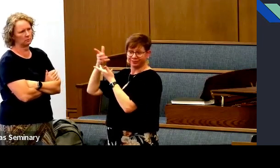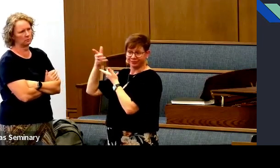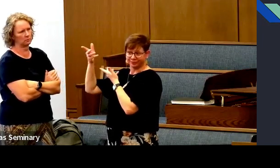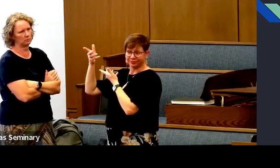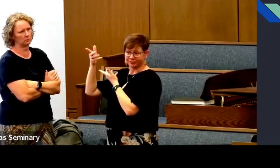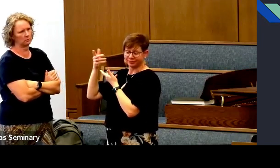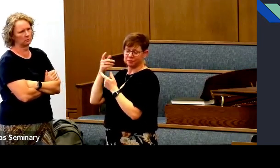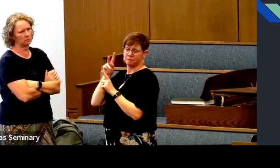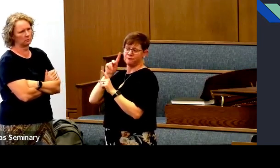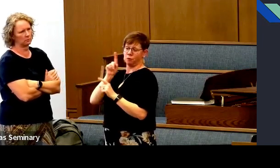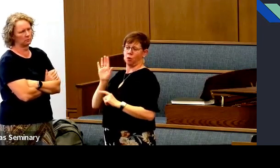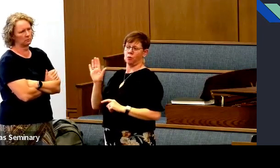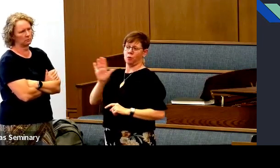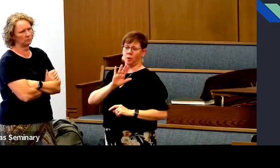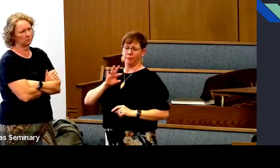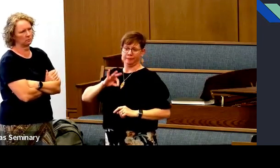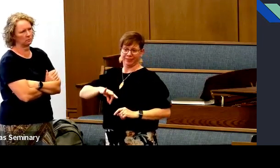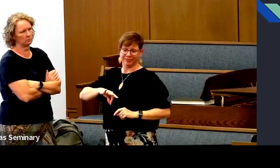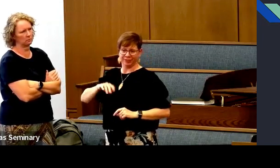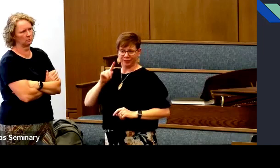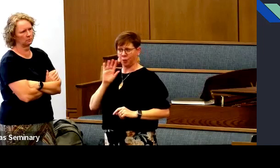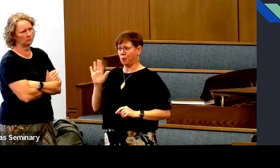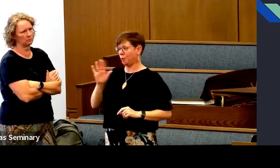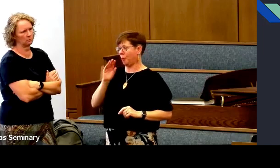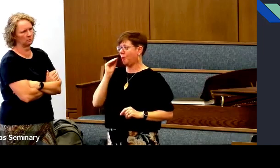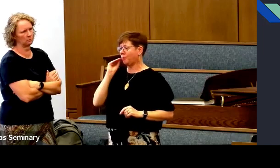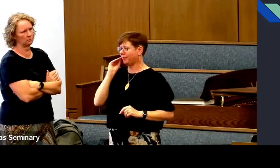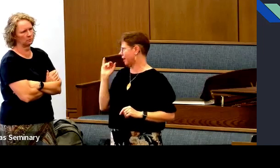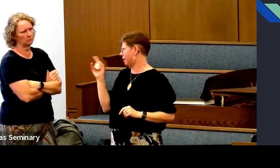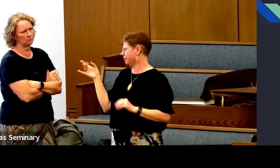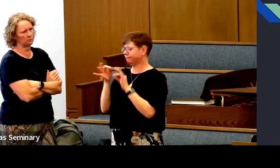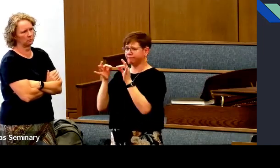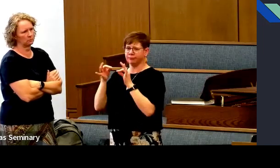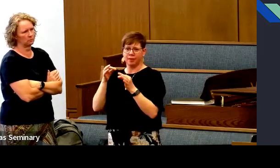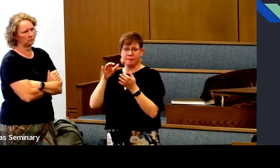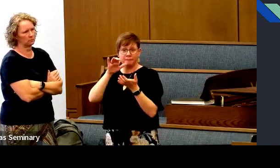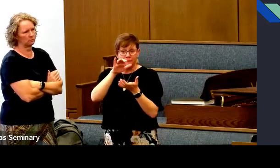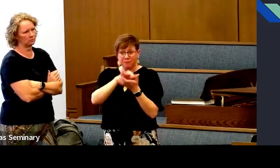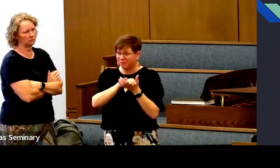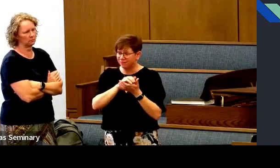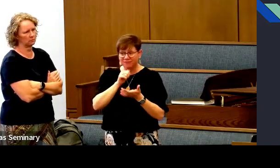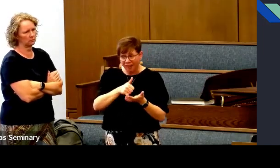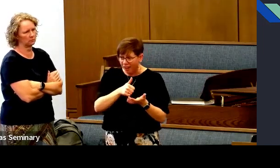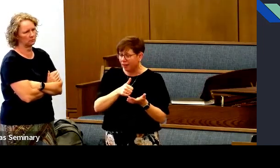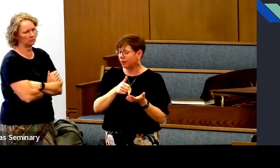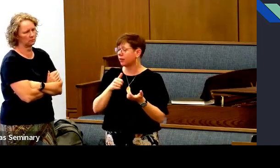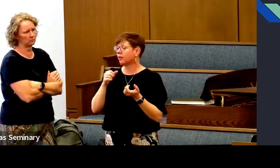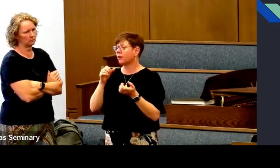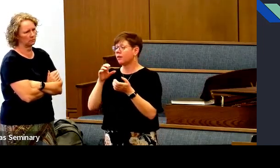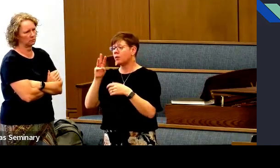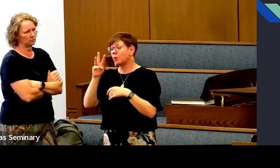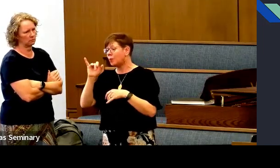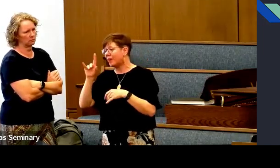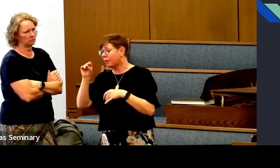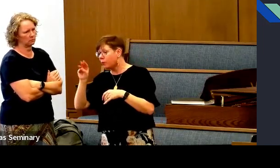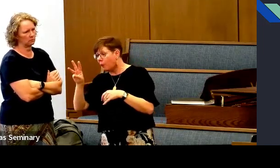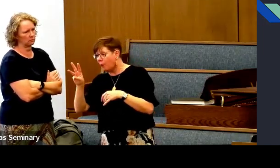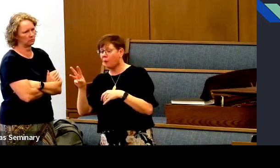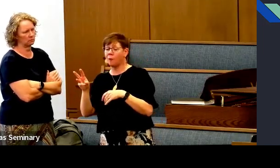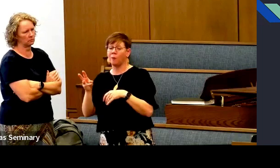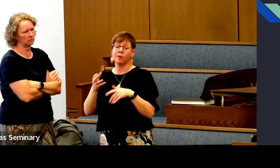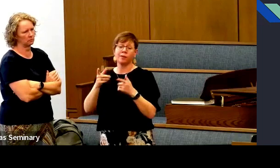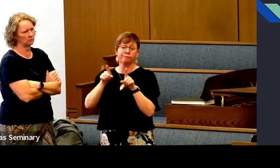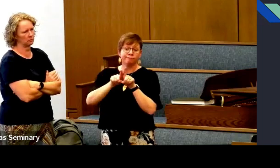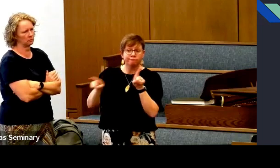But it's also a great place for you to attain your personal revelation for your benefit and for your family, whether you're married,